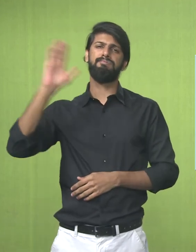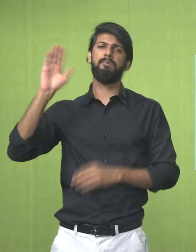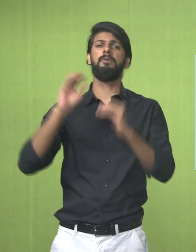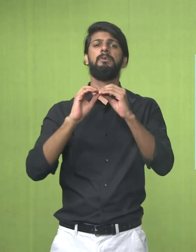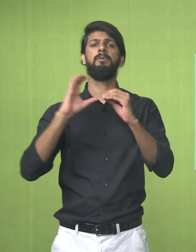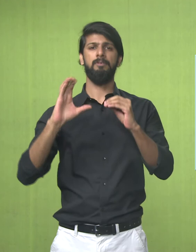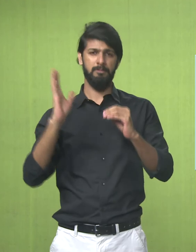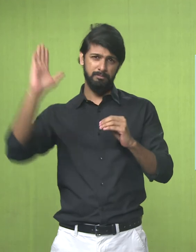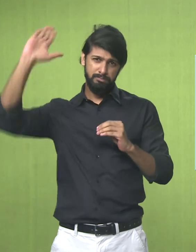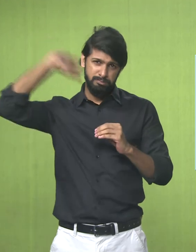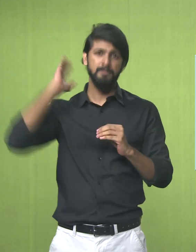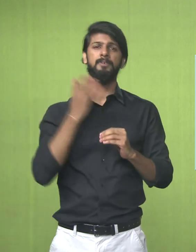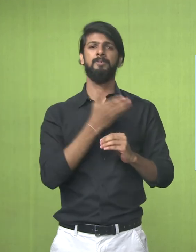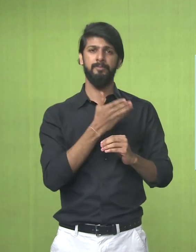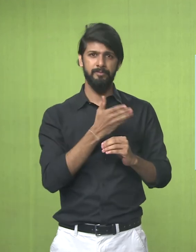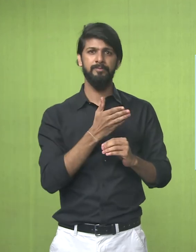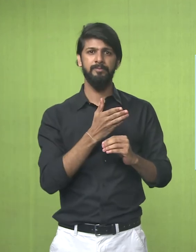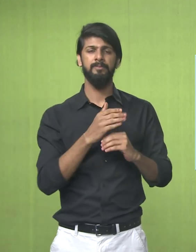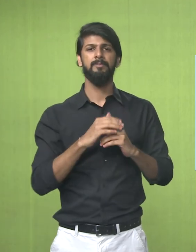Millennium That is 3000 BC